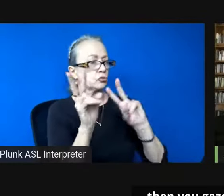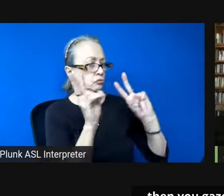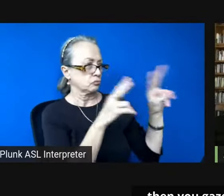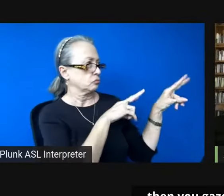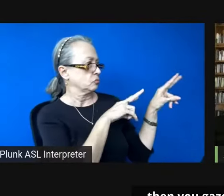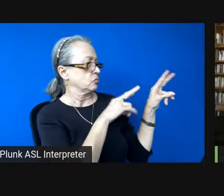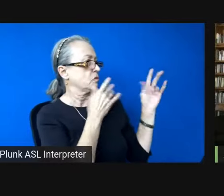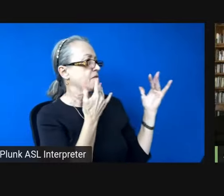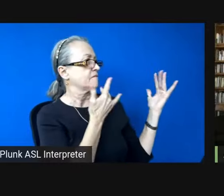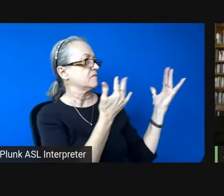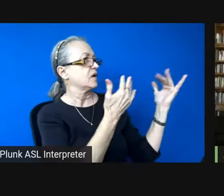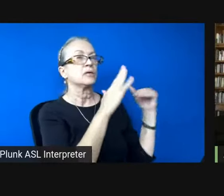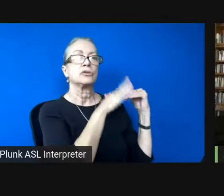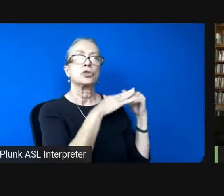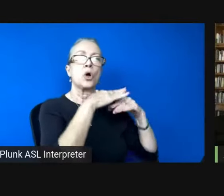along the shore